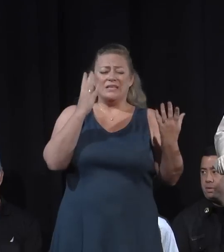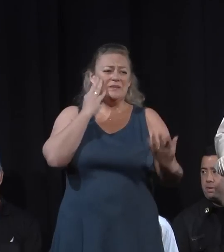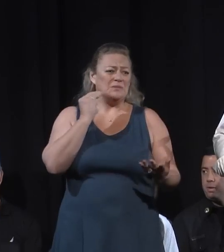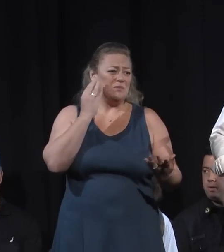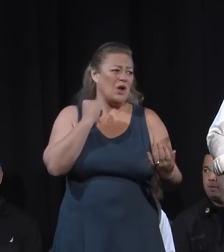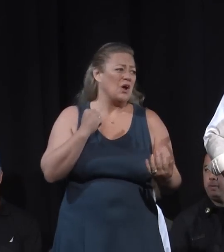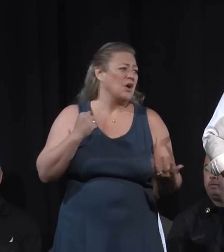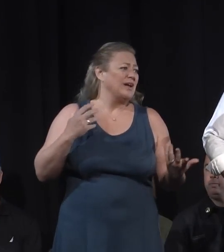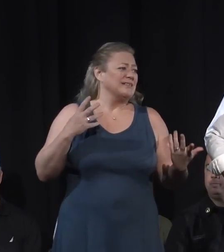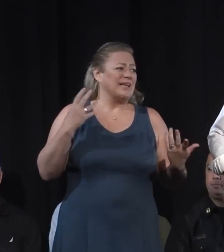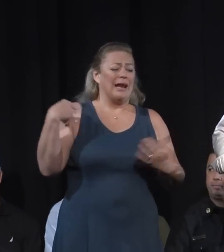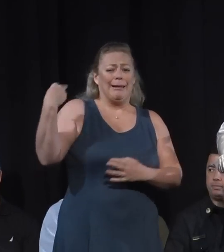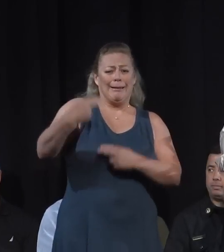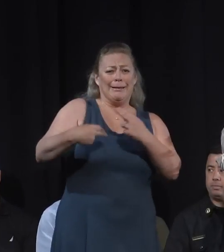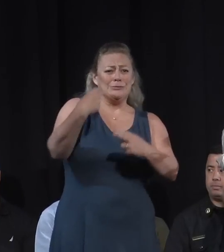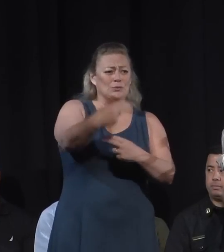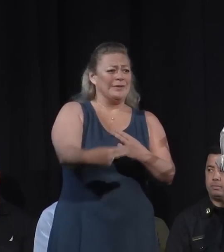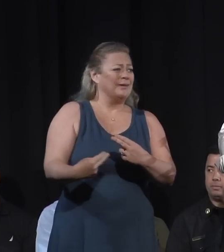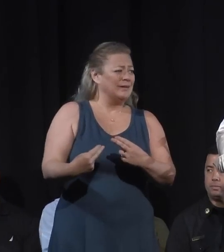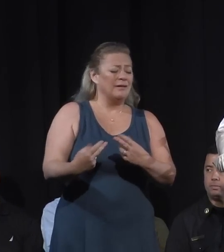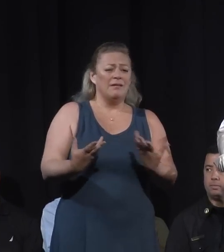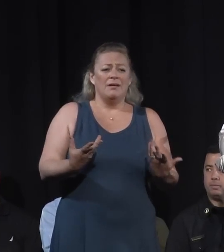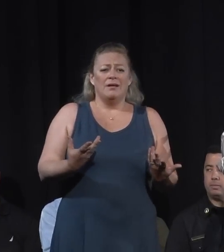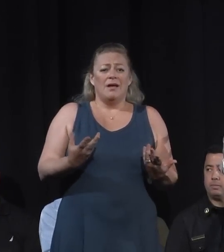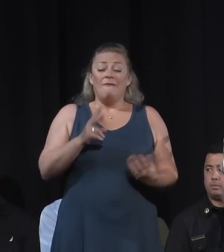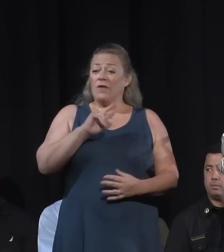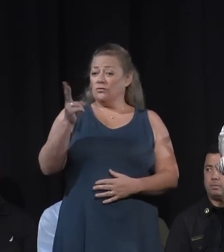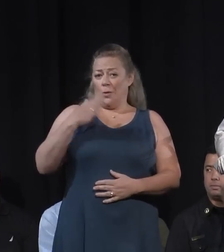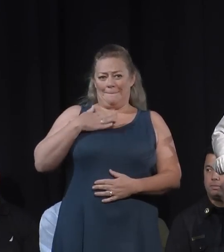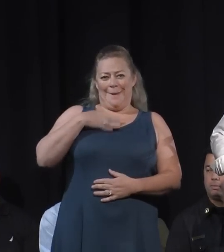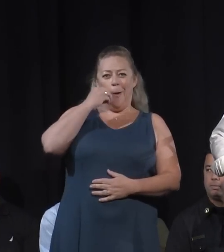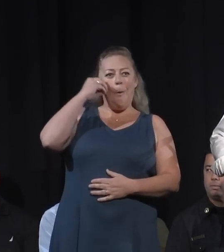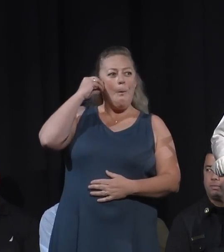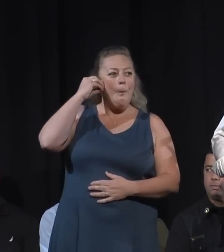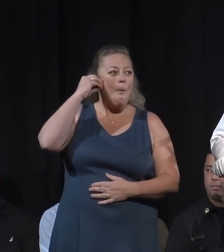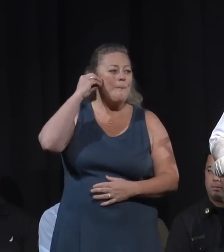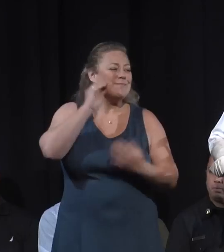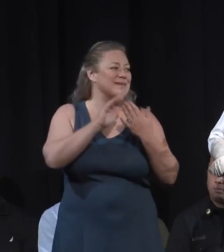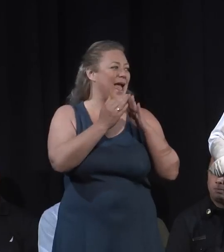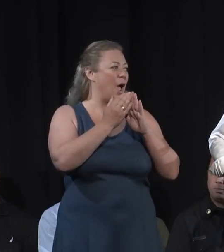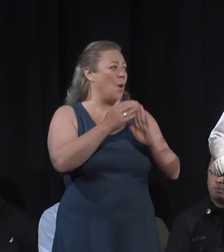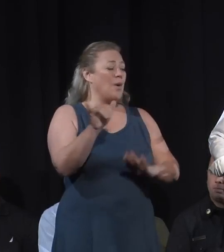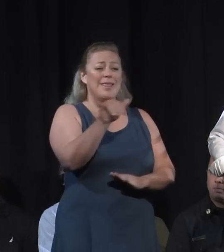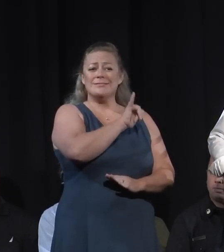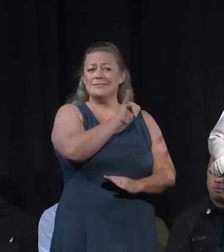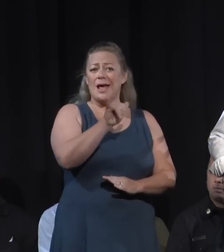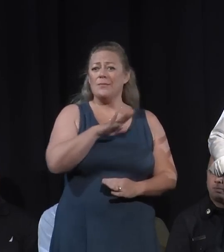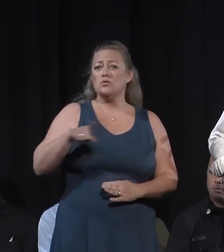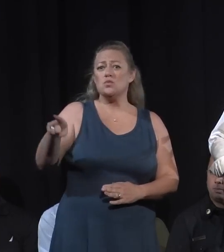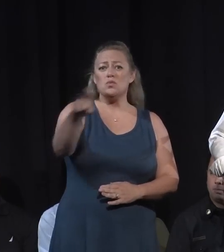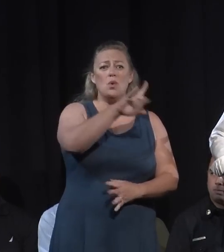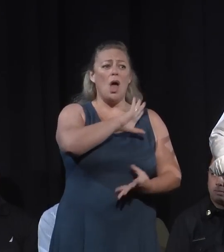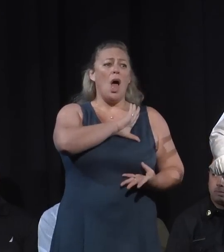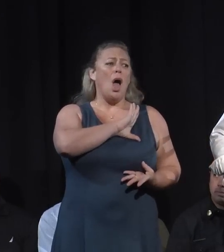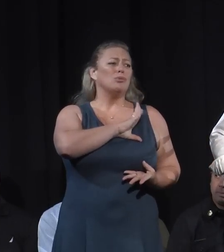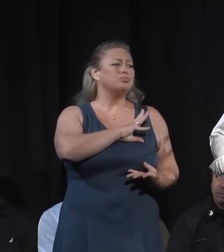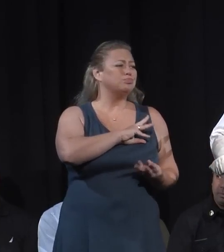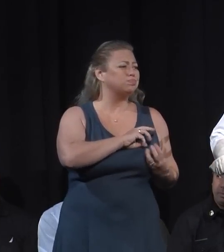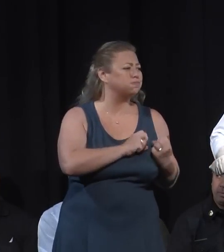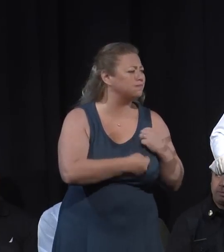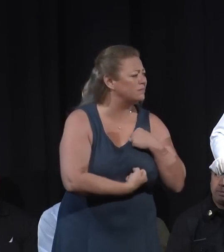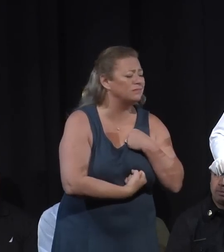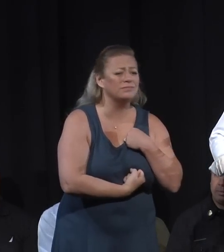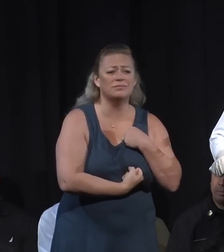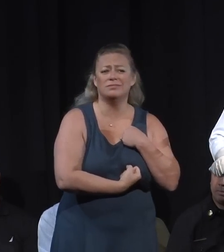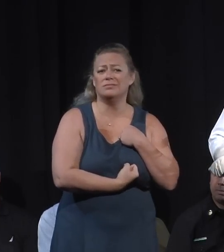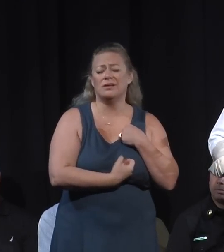many of you know Ventura is my hometown and like many of you I'm just truly heartbroken at the devastation